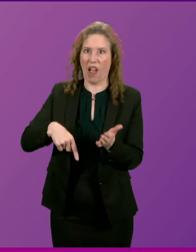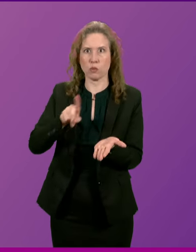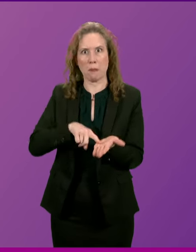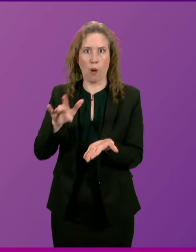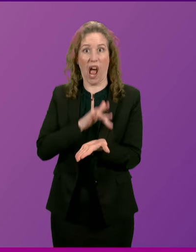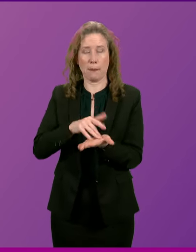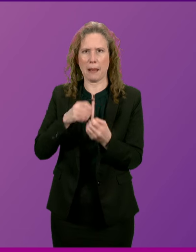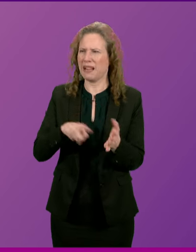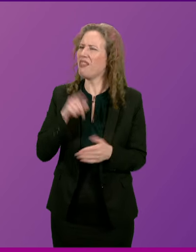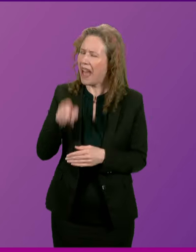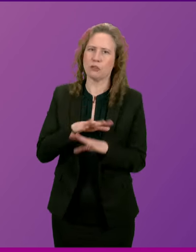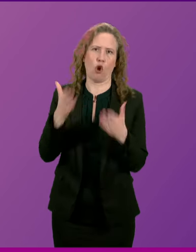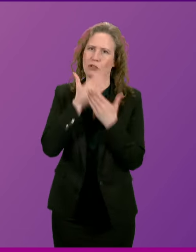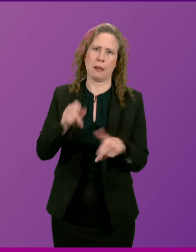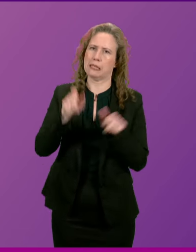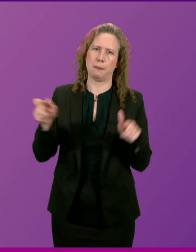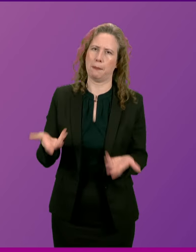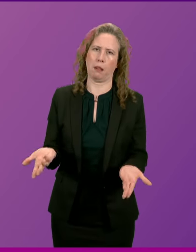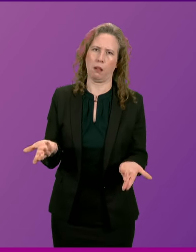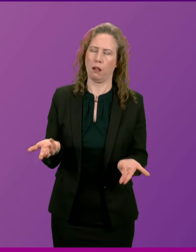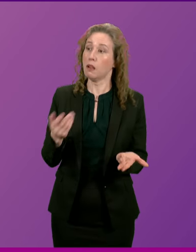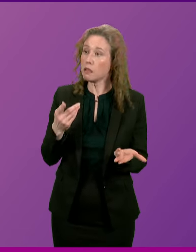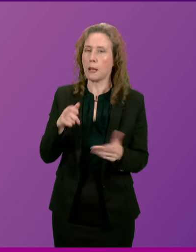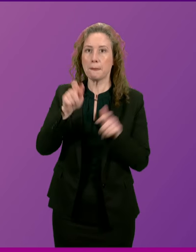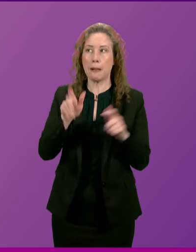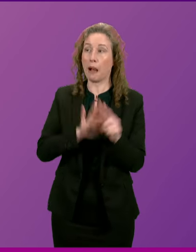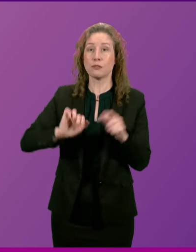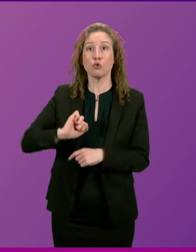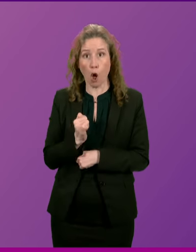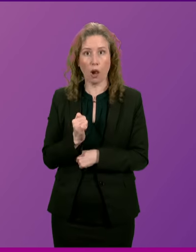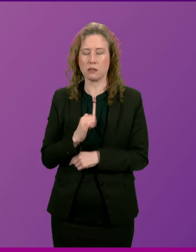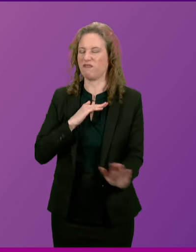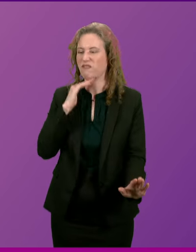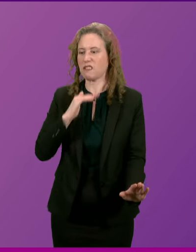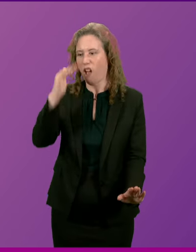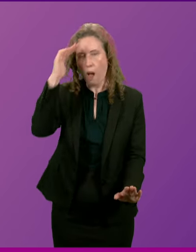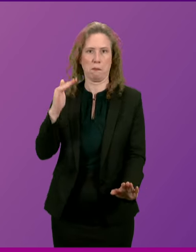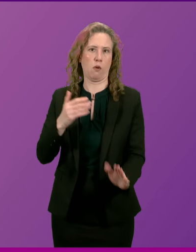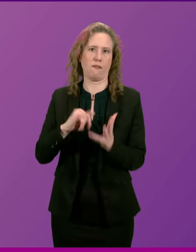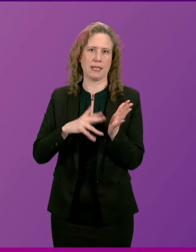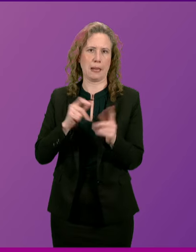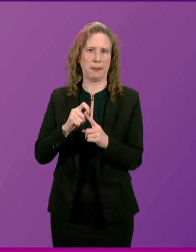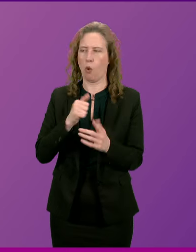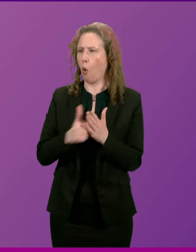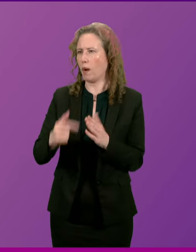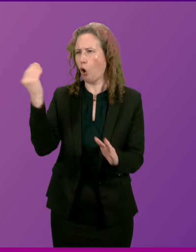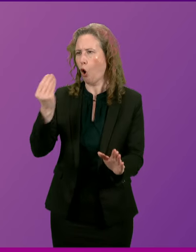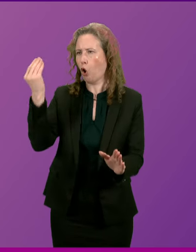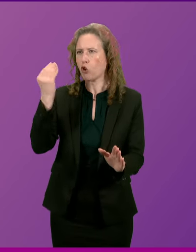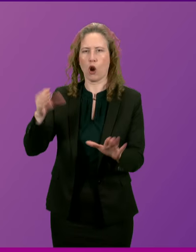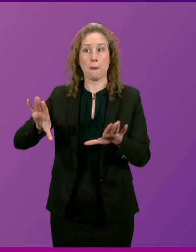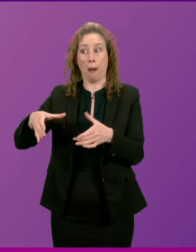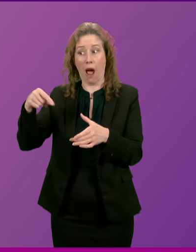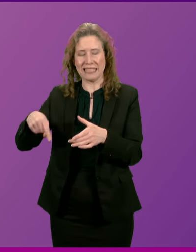isn't treating the taxpayer with respect. People across Scotland are sick of the SNP putting party before